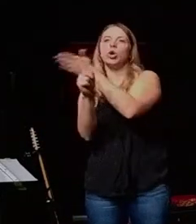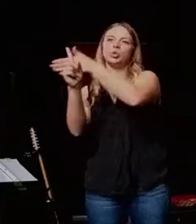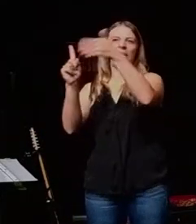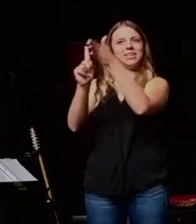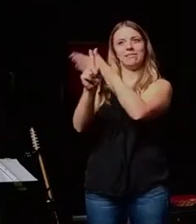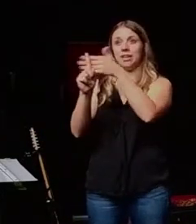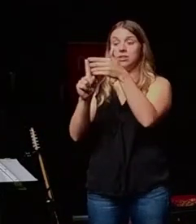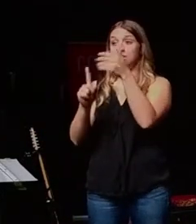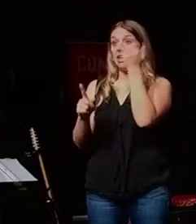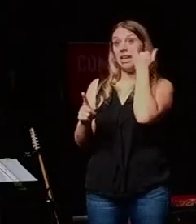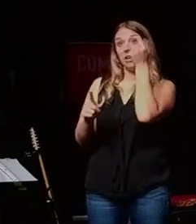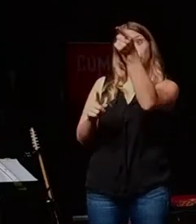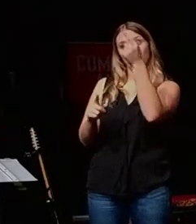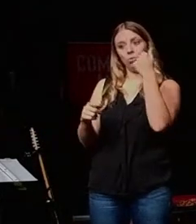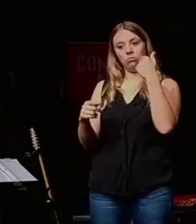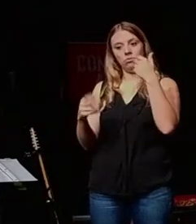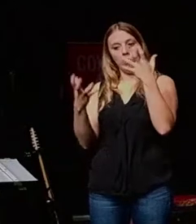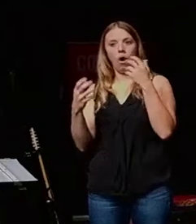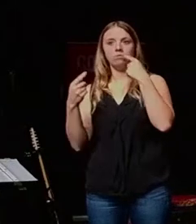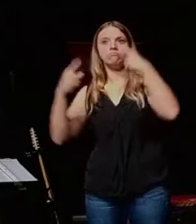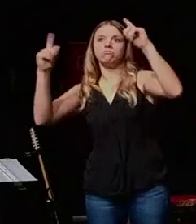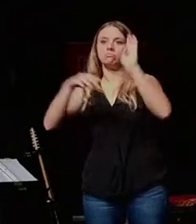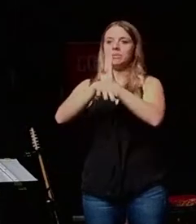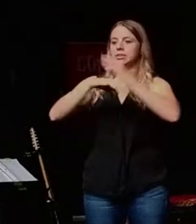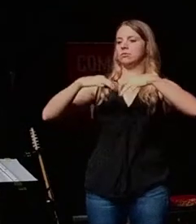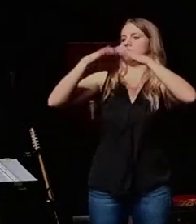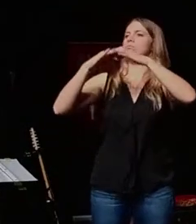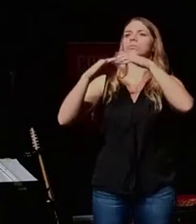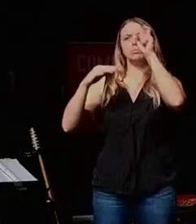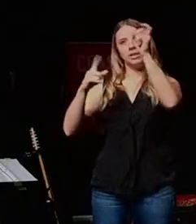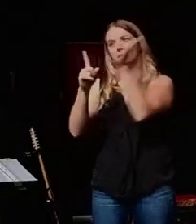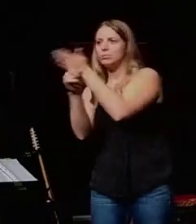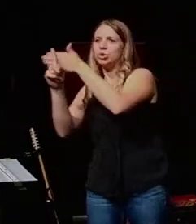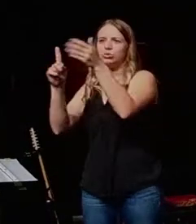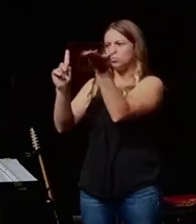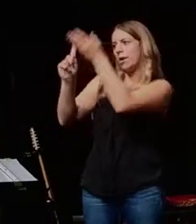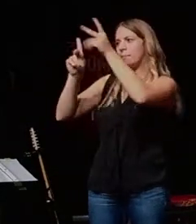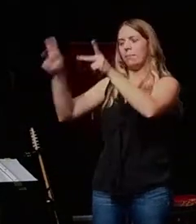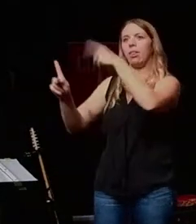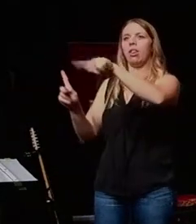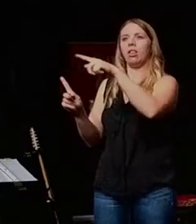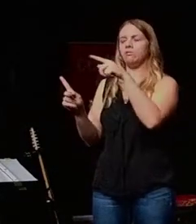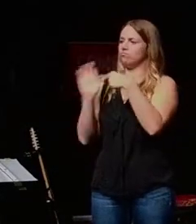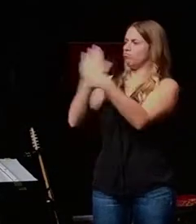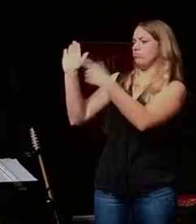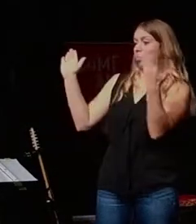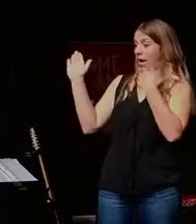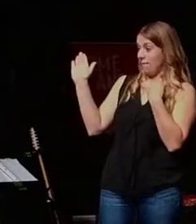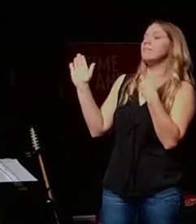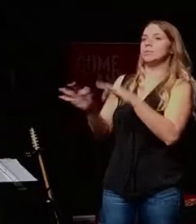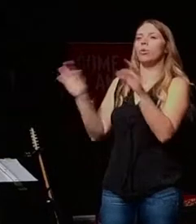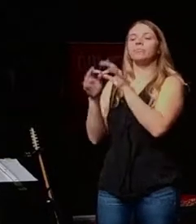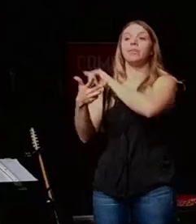mean, if you want to be an entrepreneur, you have to persuade people that what you have is important. That it has value. Does that make sense? The